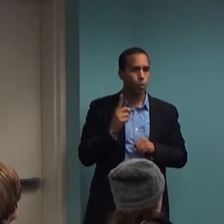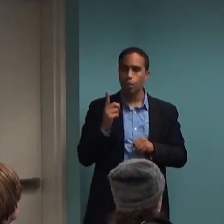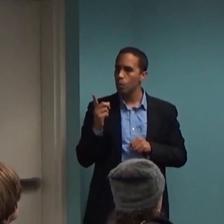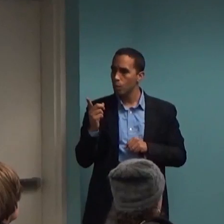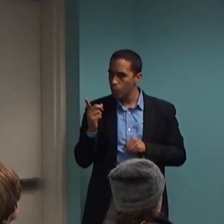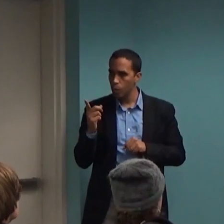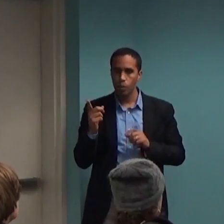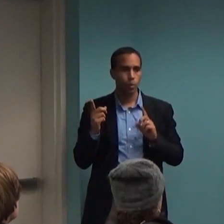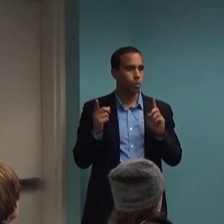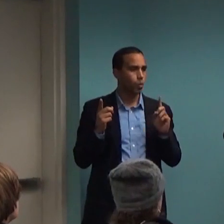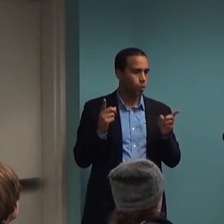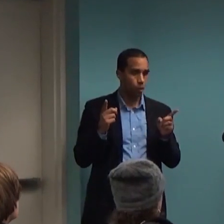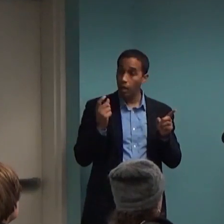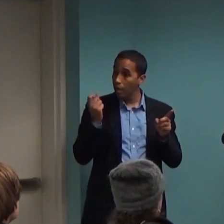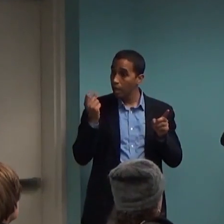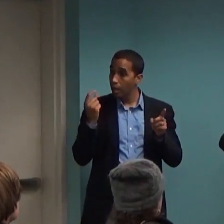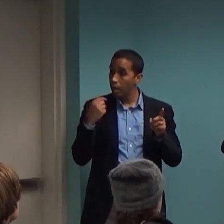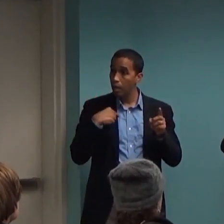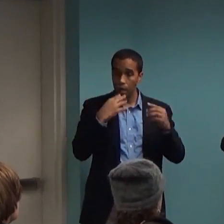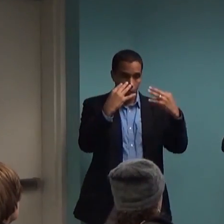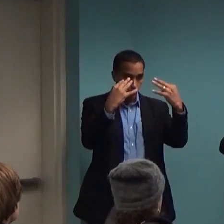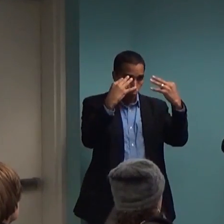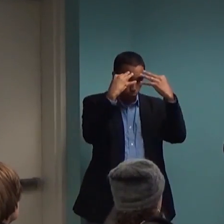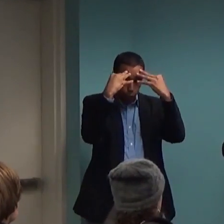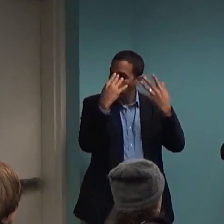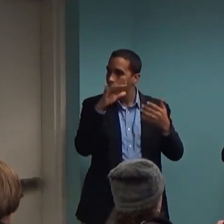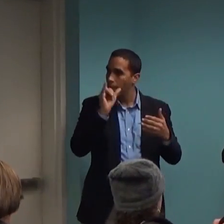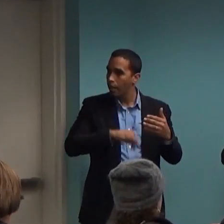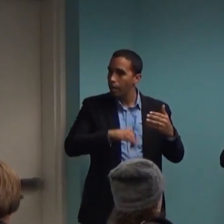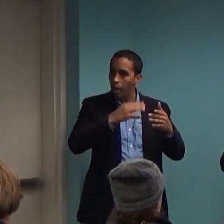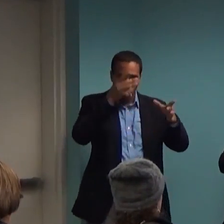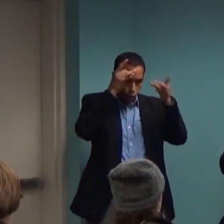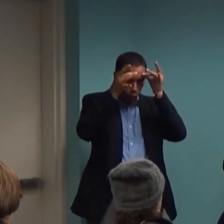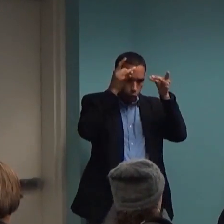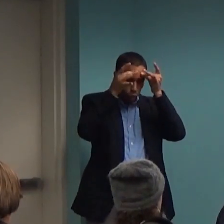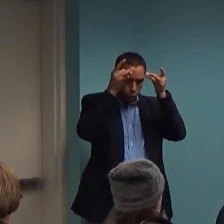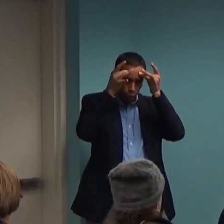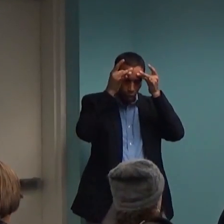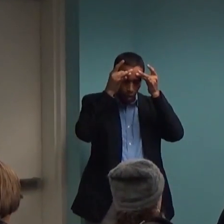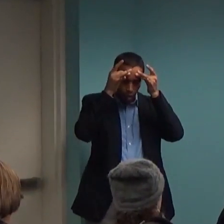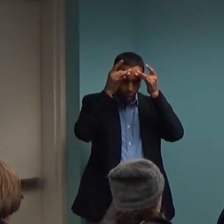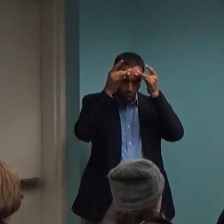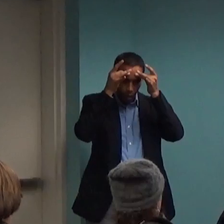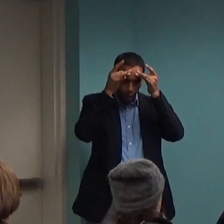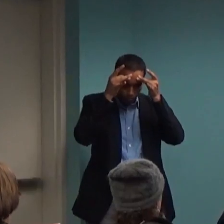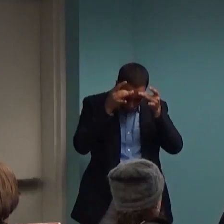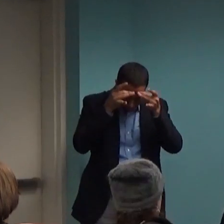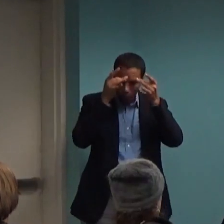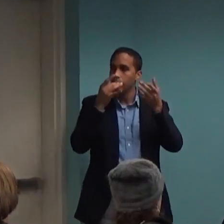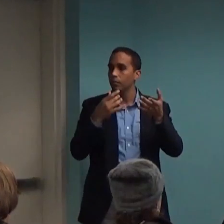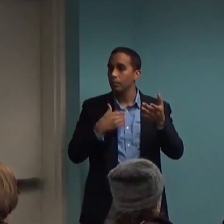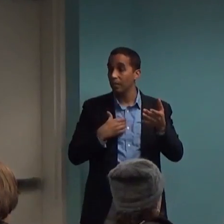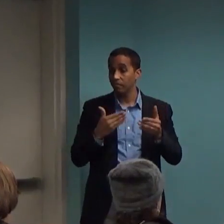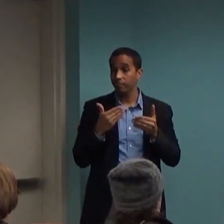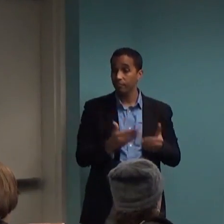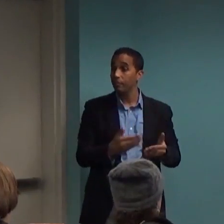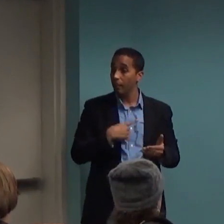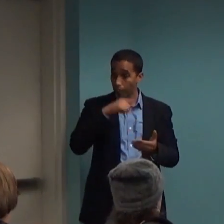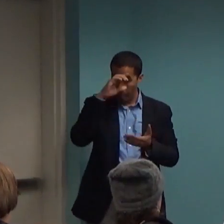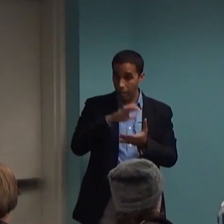kind of permeate your world around you. You have every reason to think of it at home. So the medical establishment often